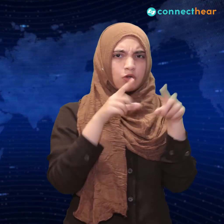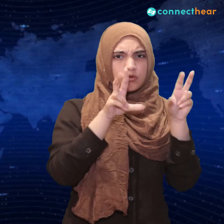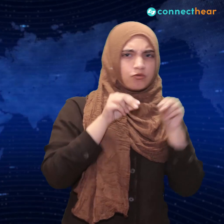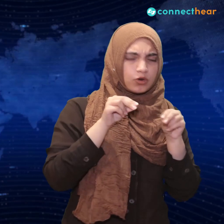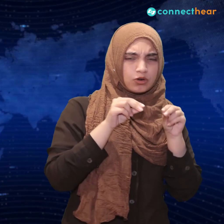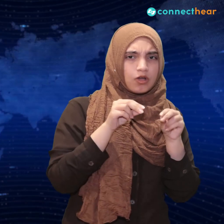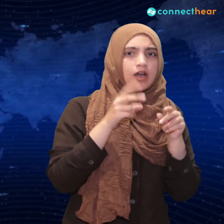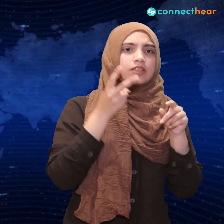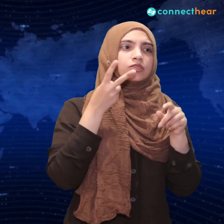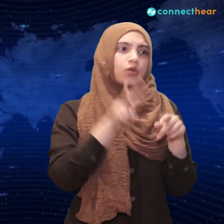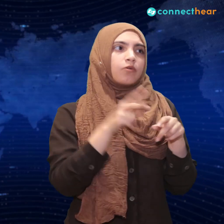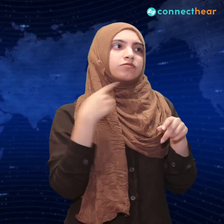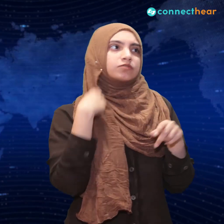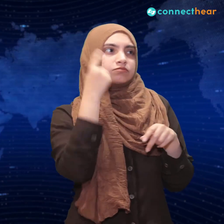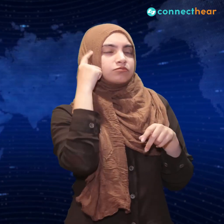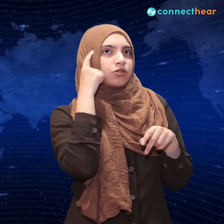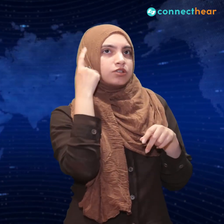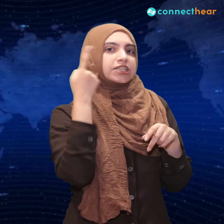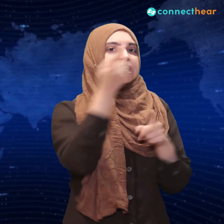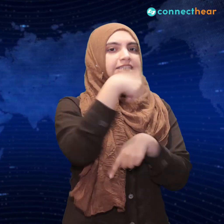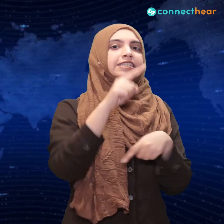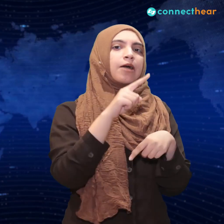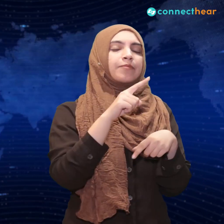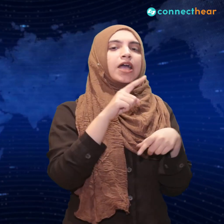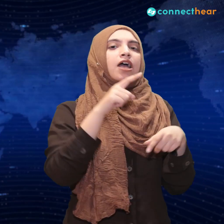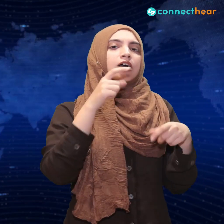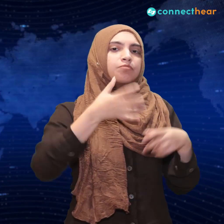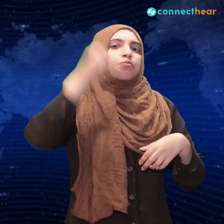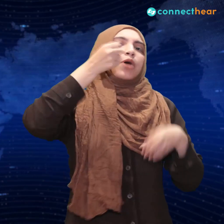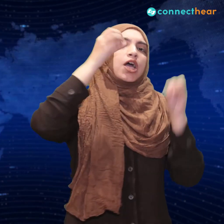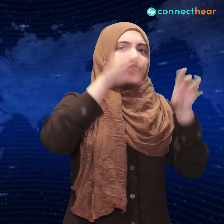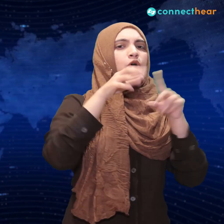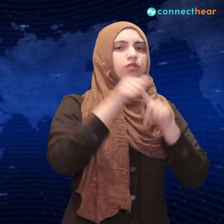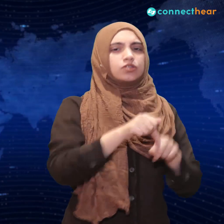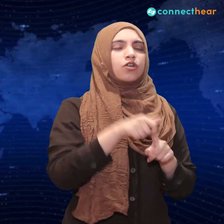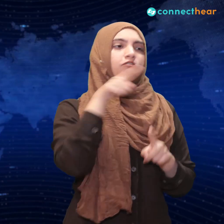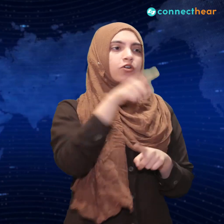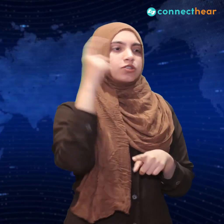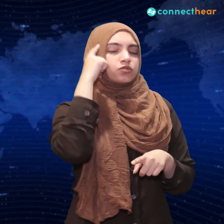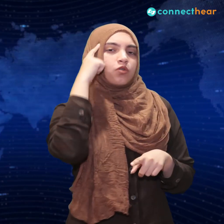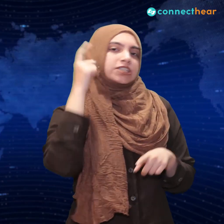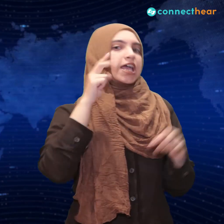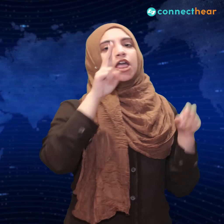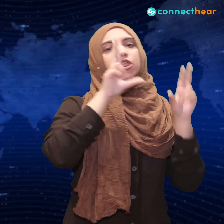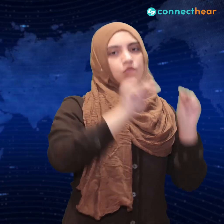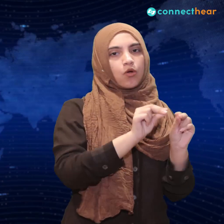to 100. Later on, he gave everyone a second chance to rejoin if they so wish to do so.